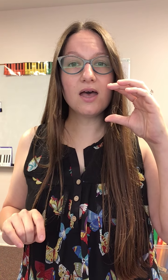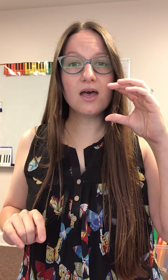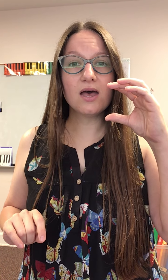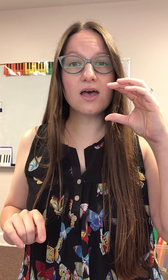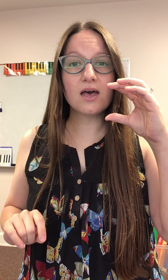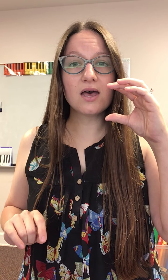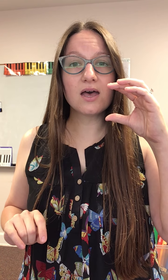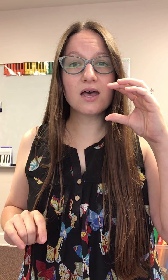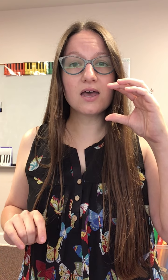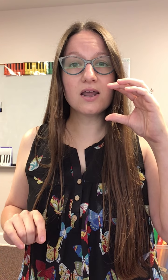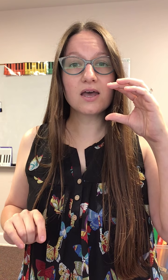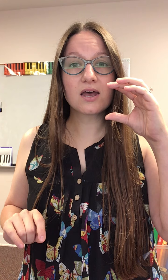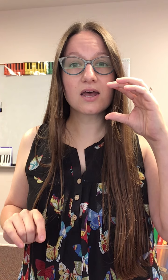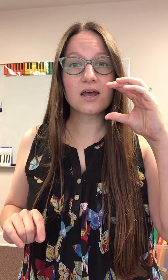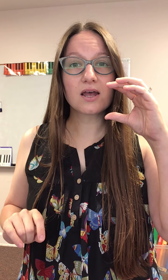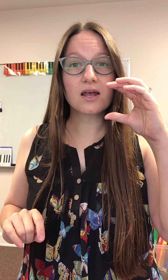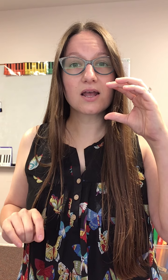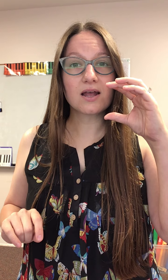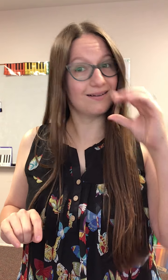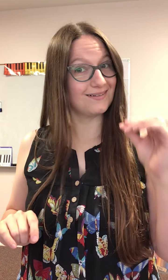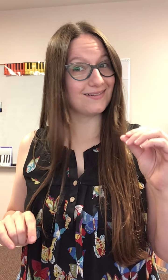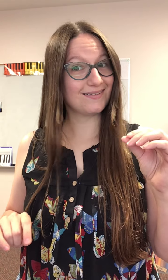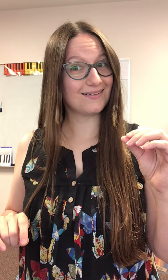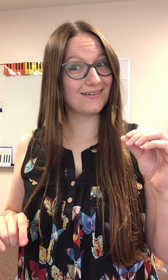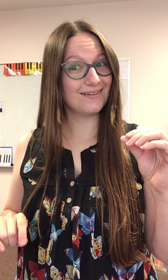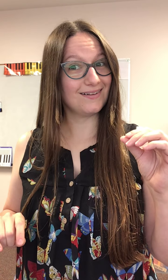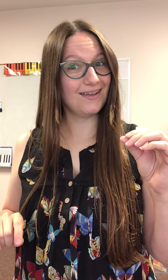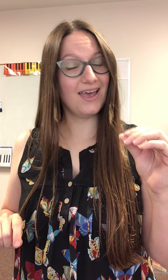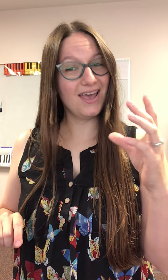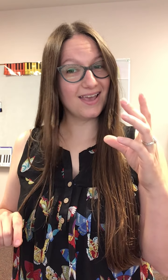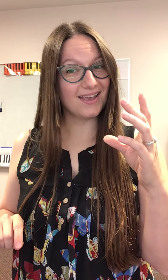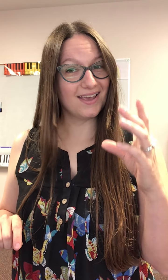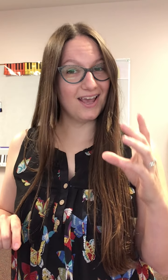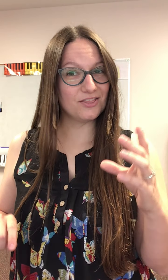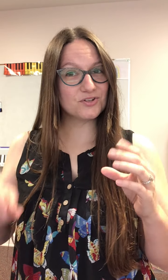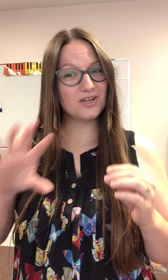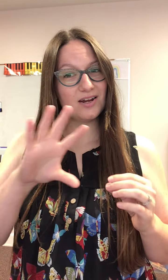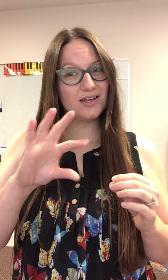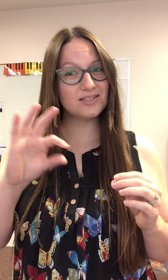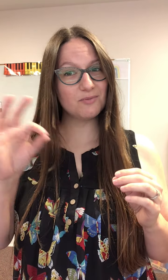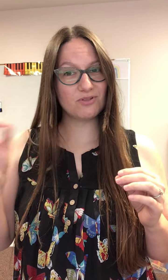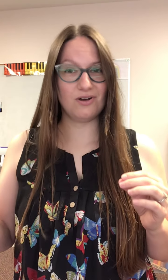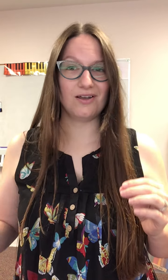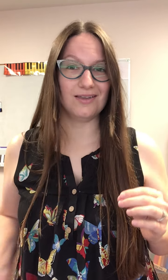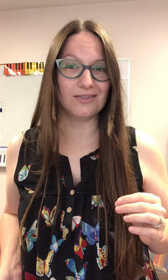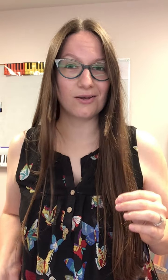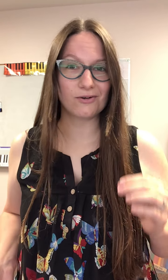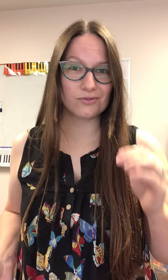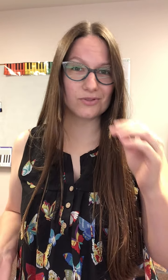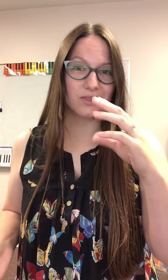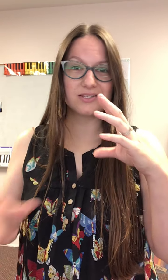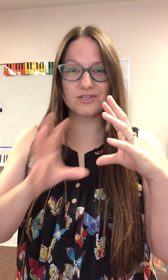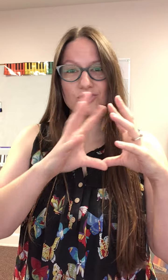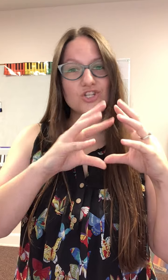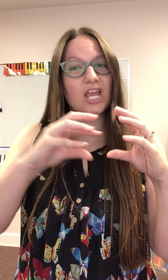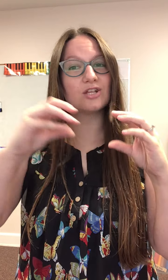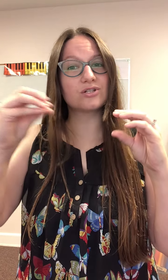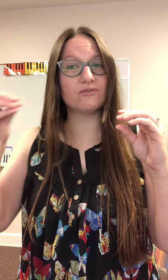hey and there's not a diphthong in there it doesn't change the